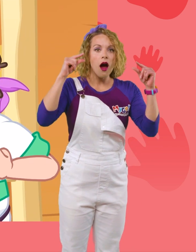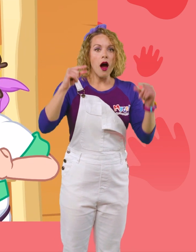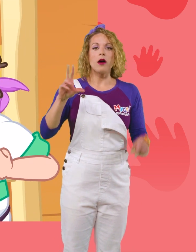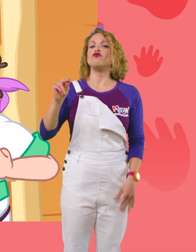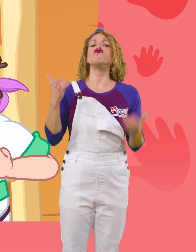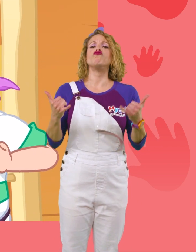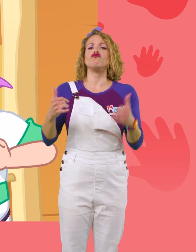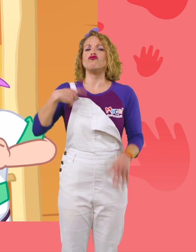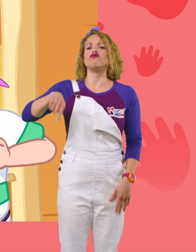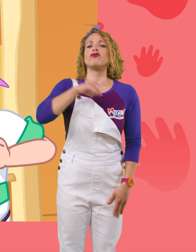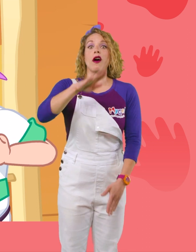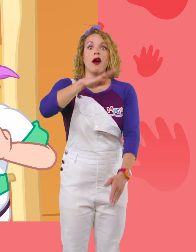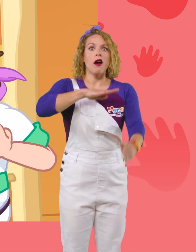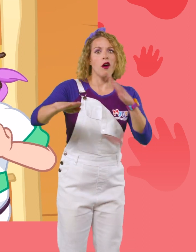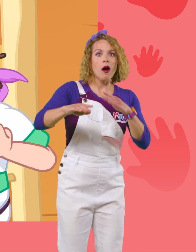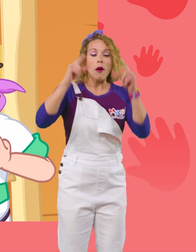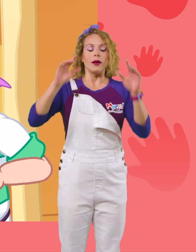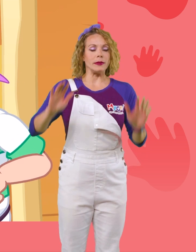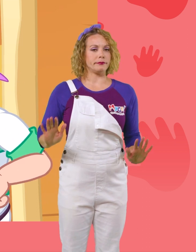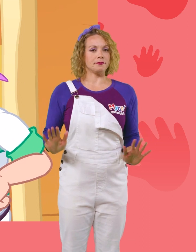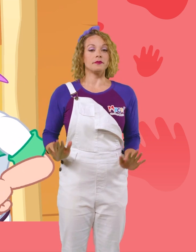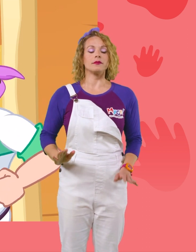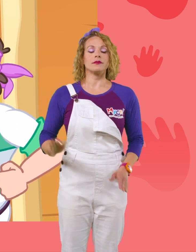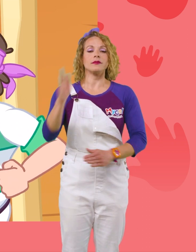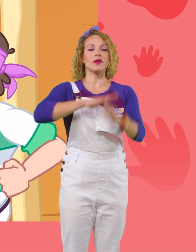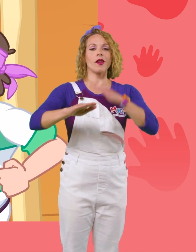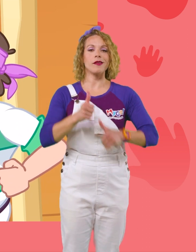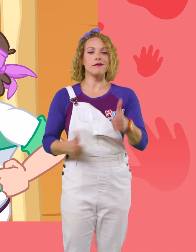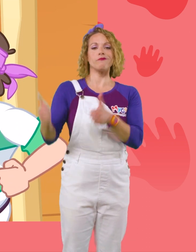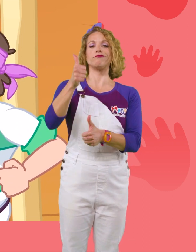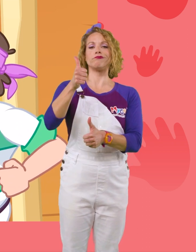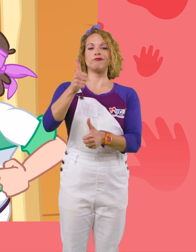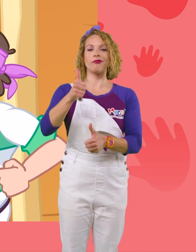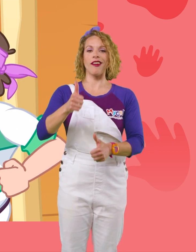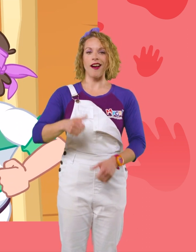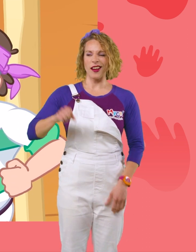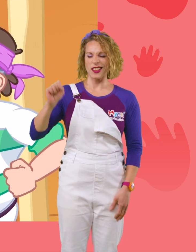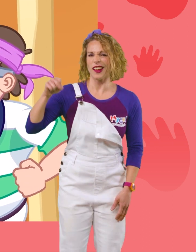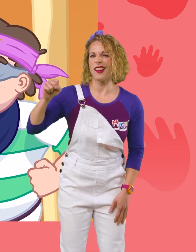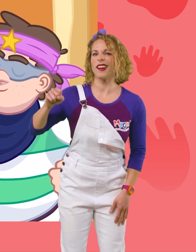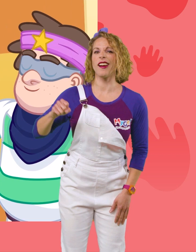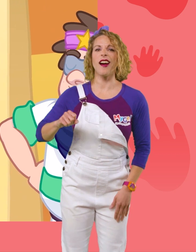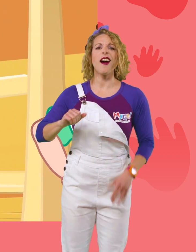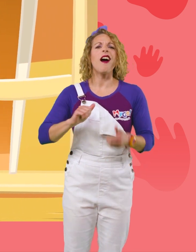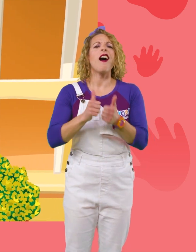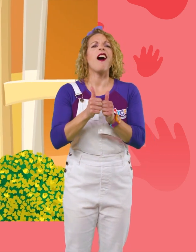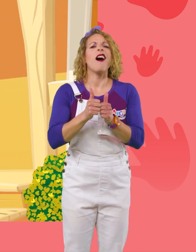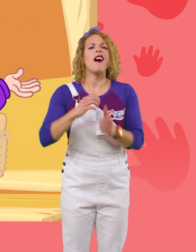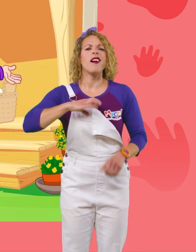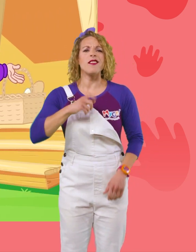Today we are the ninja ban- uh- ninja masters! Yeah! How can Morple be a real